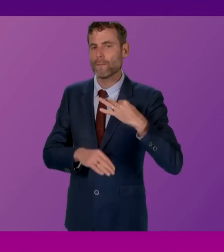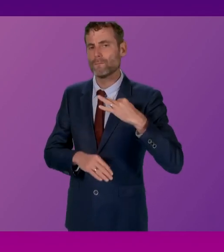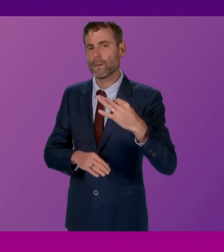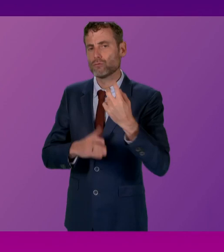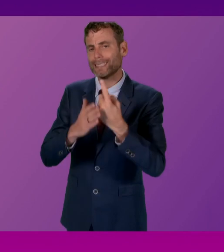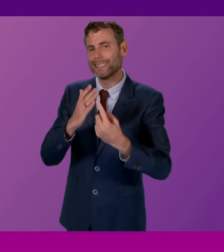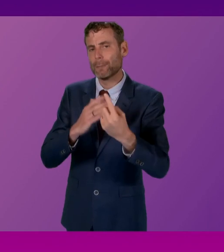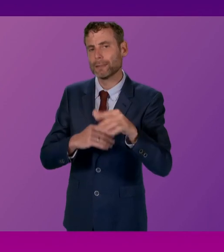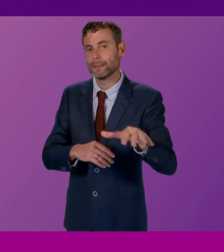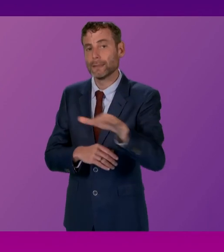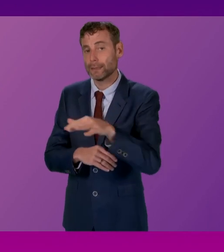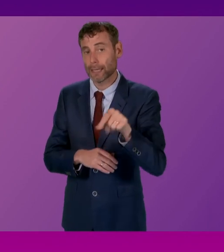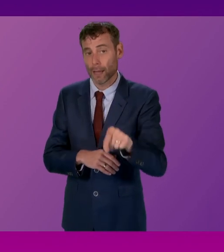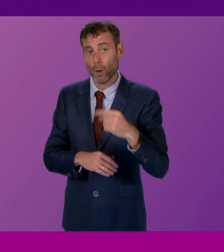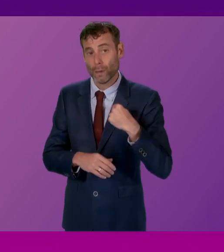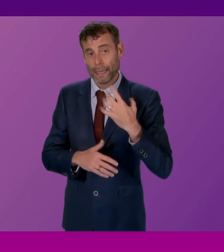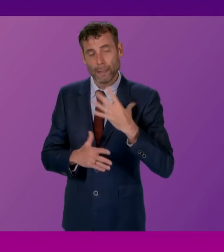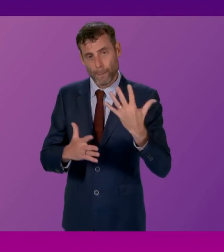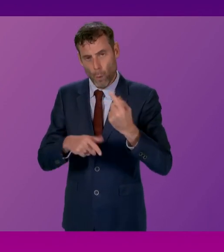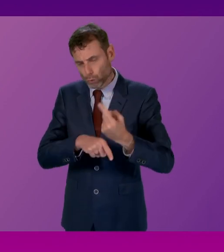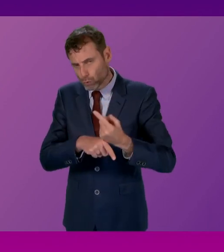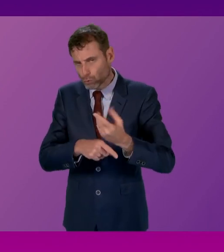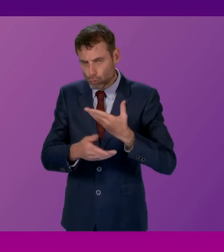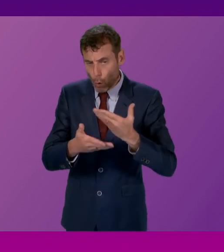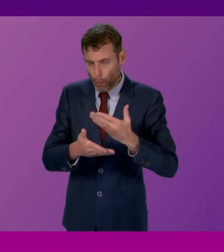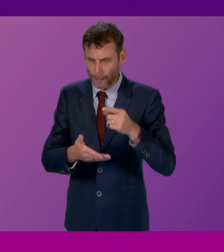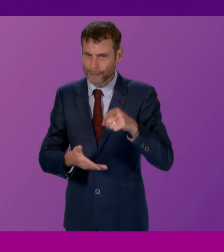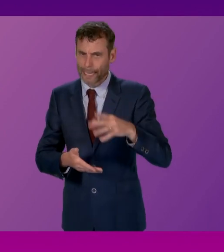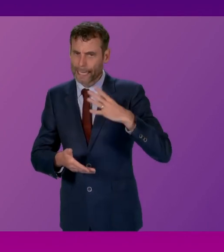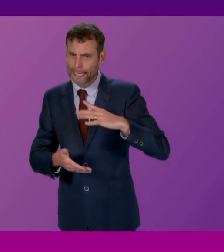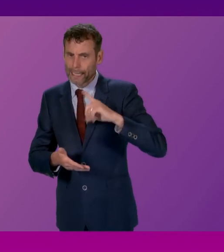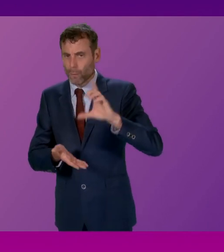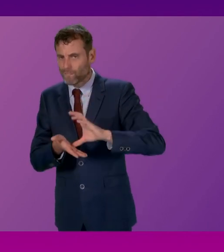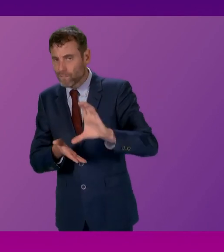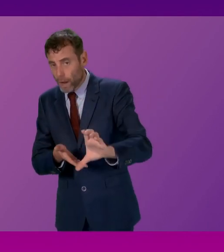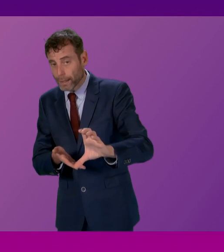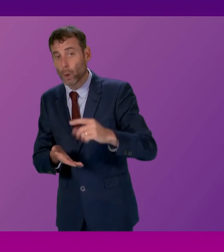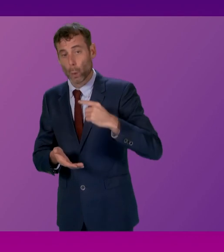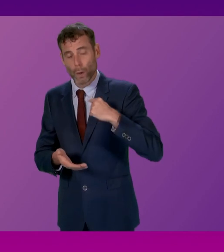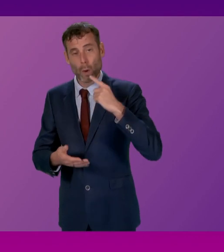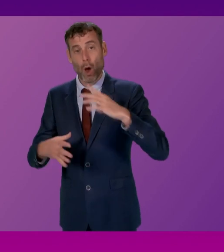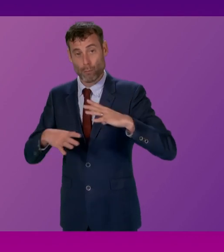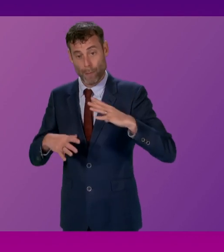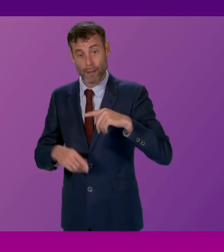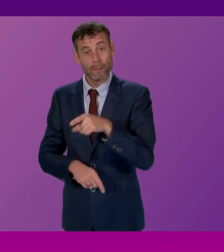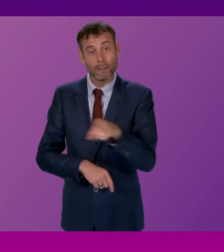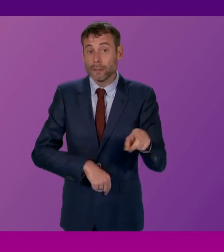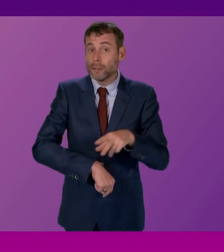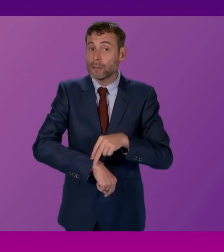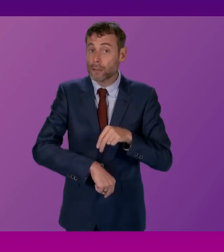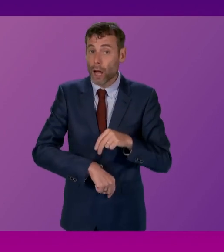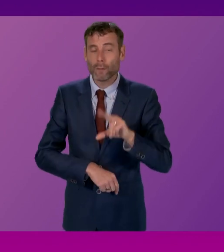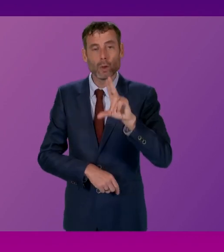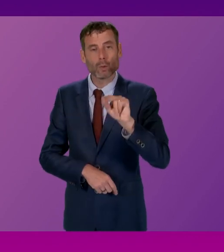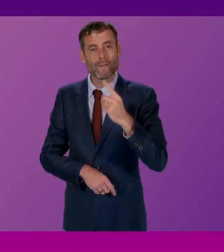sector. That's why we are going to be providing, and we will be providing funding to increase pay to £12 an hour for staff who